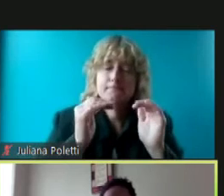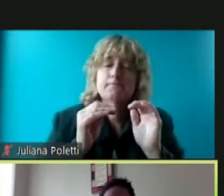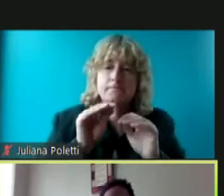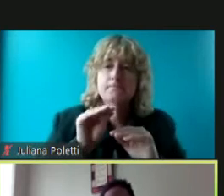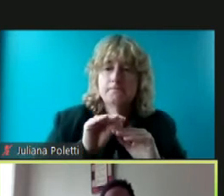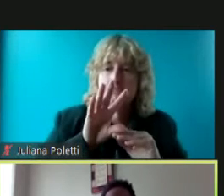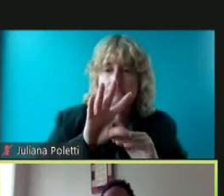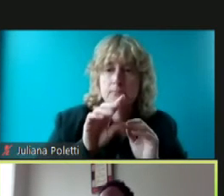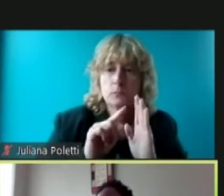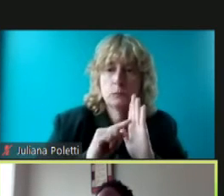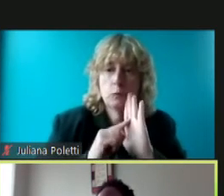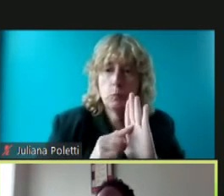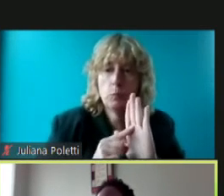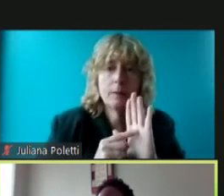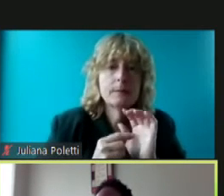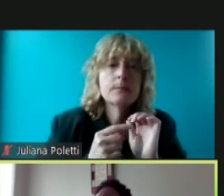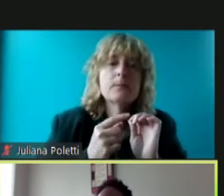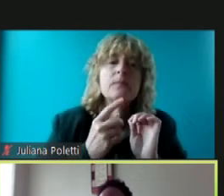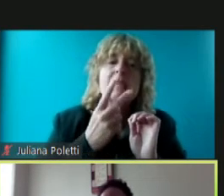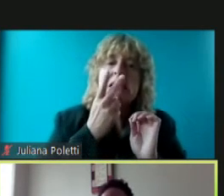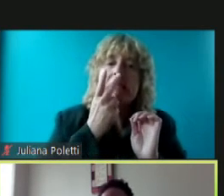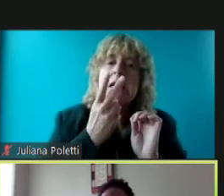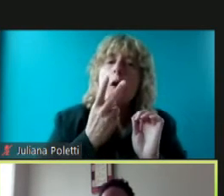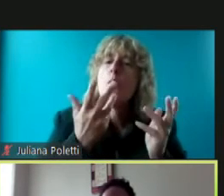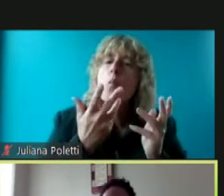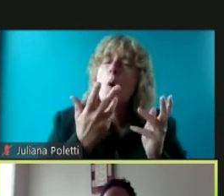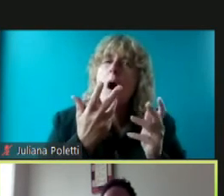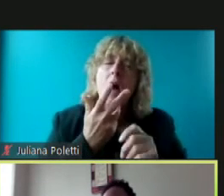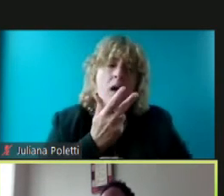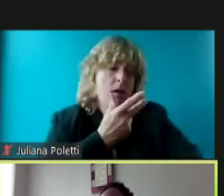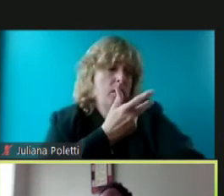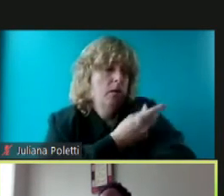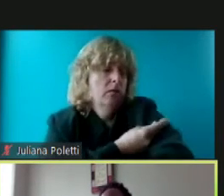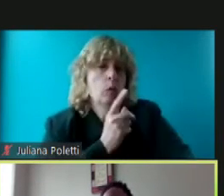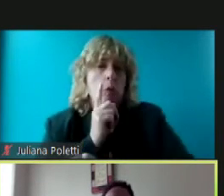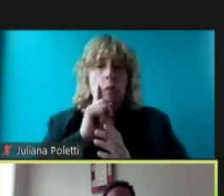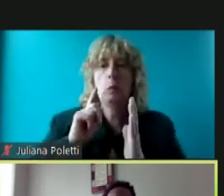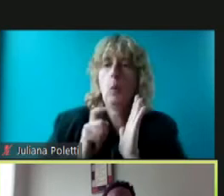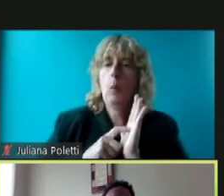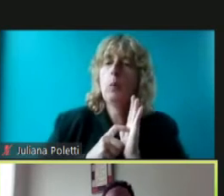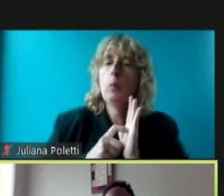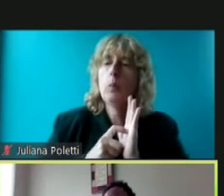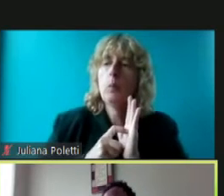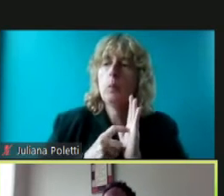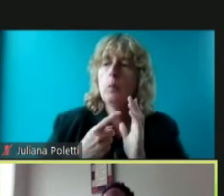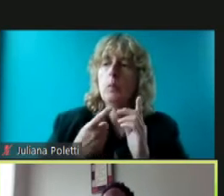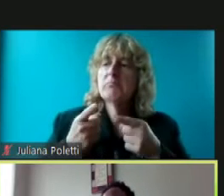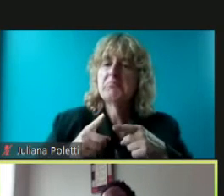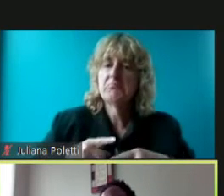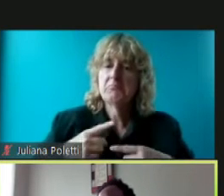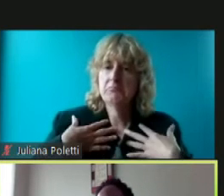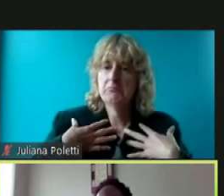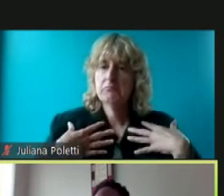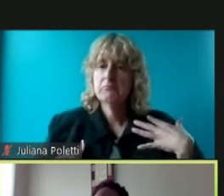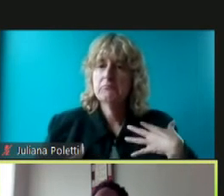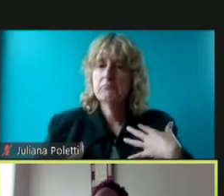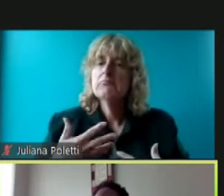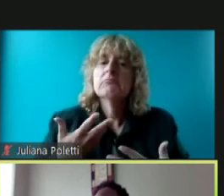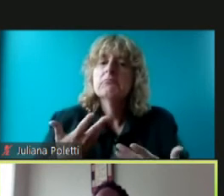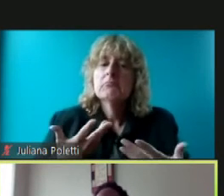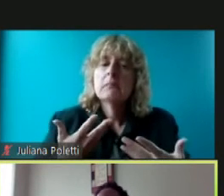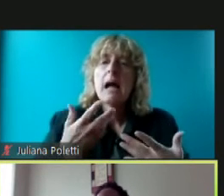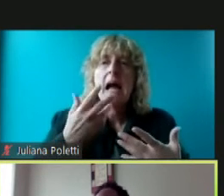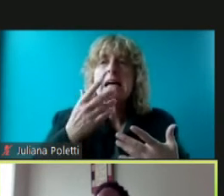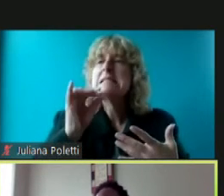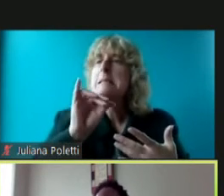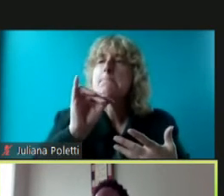just the side effects of when you receive your covet vaccine just like any vaccines i don't know how many mothers and and